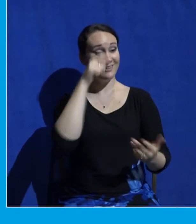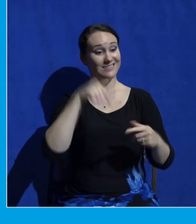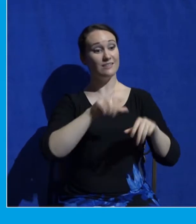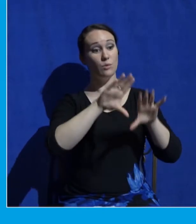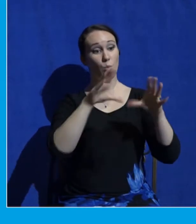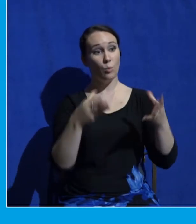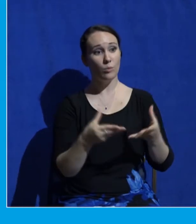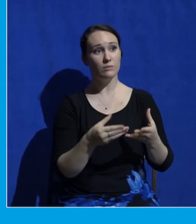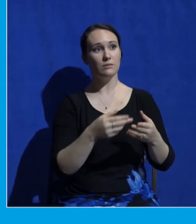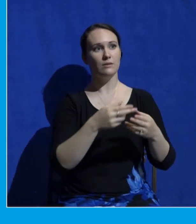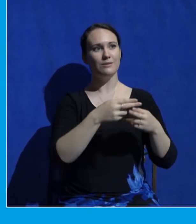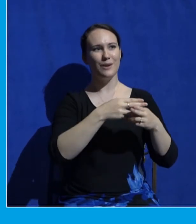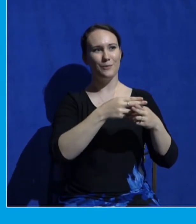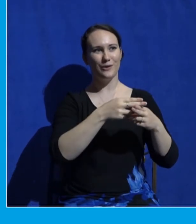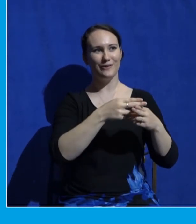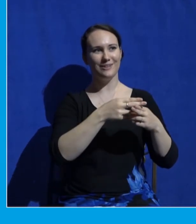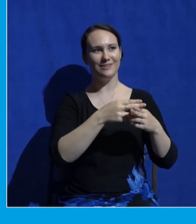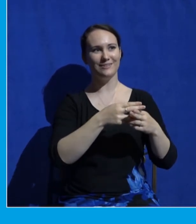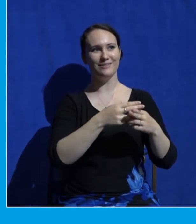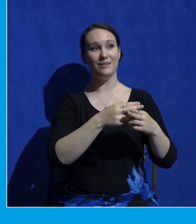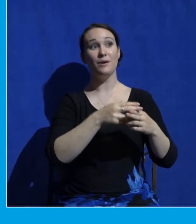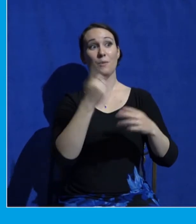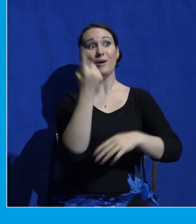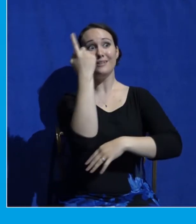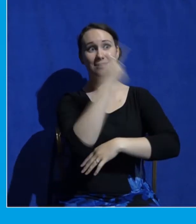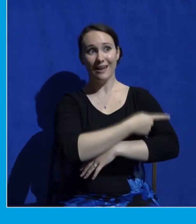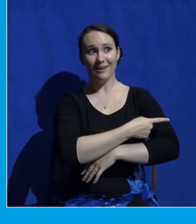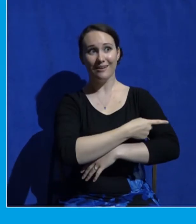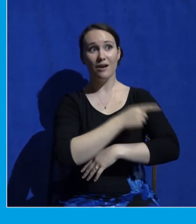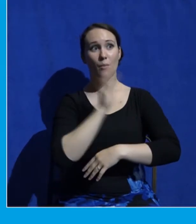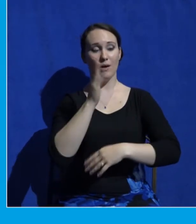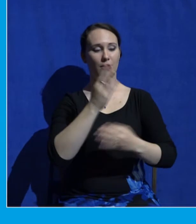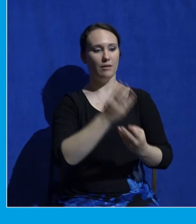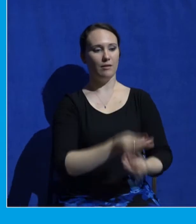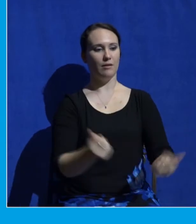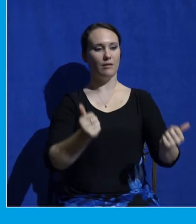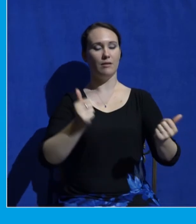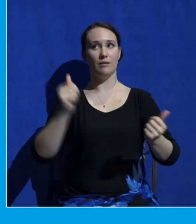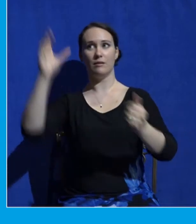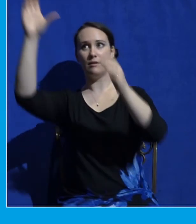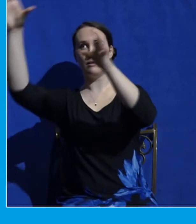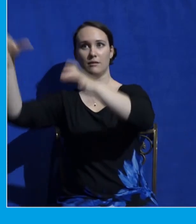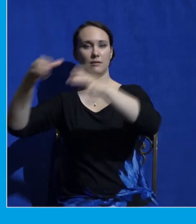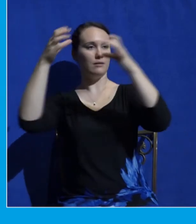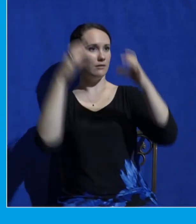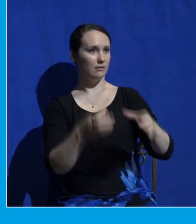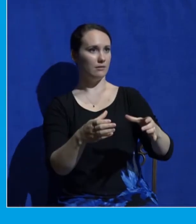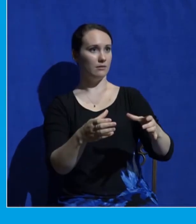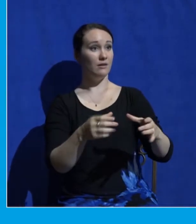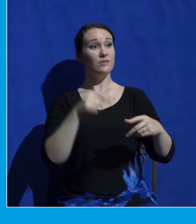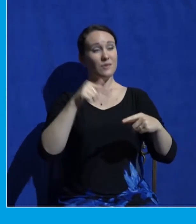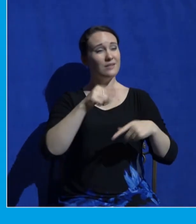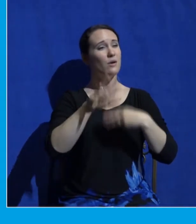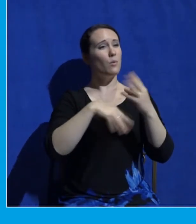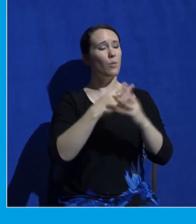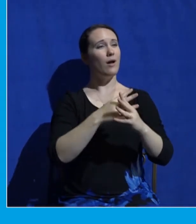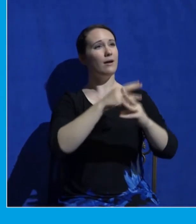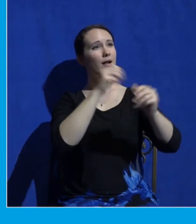day be gone. Stop living for this world. Like, open your eyes. So focused on what's